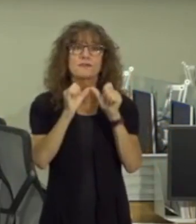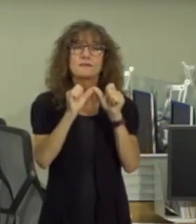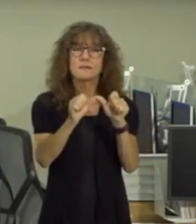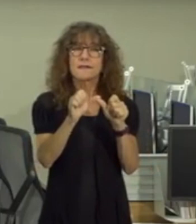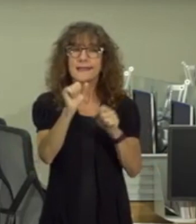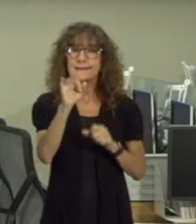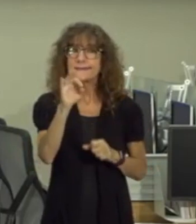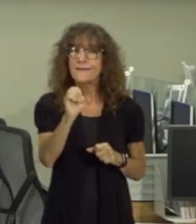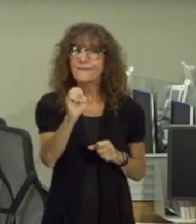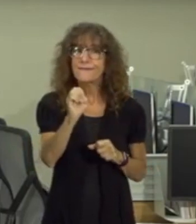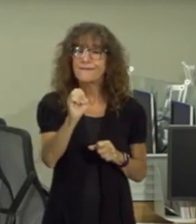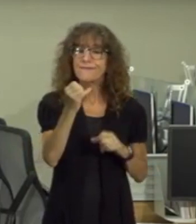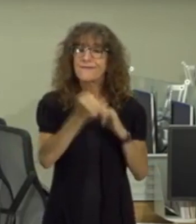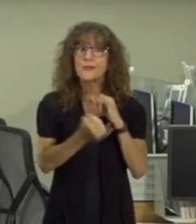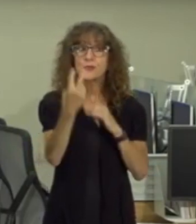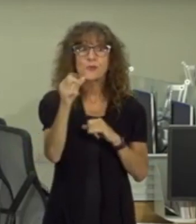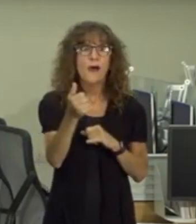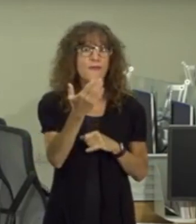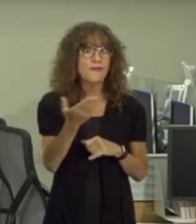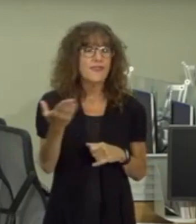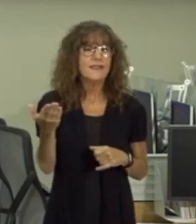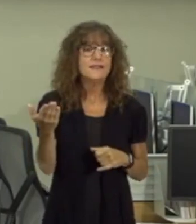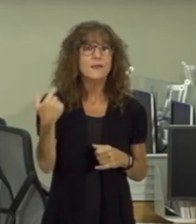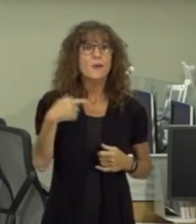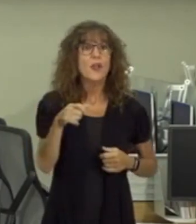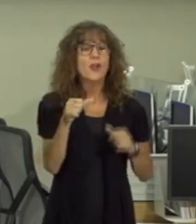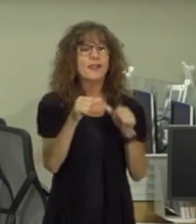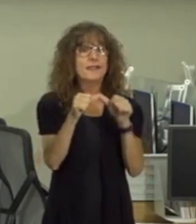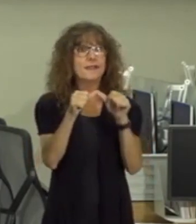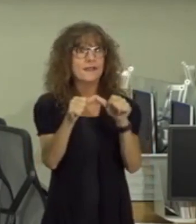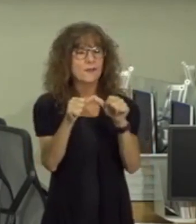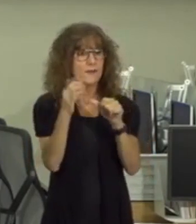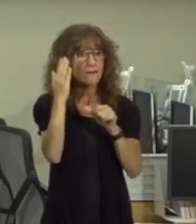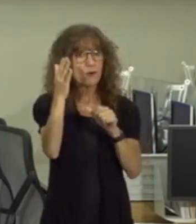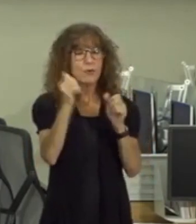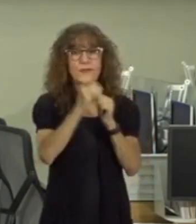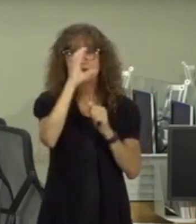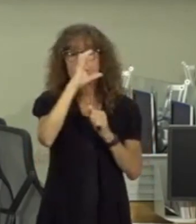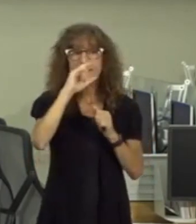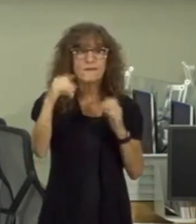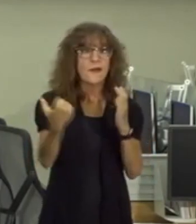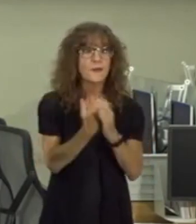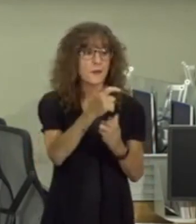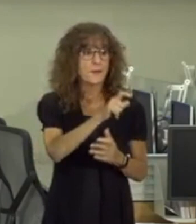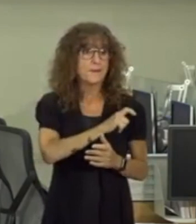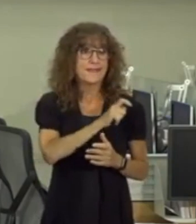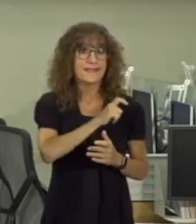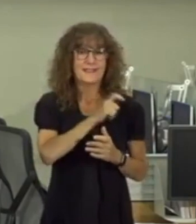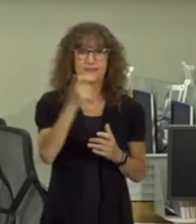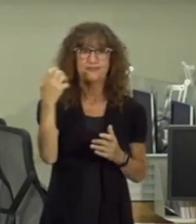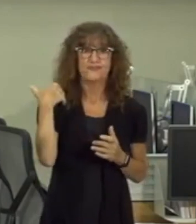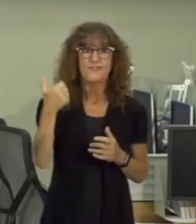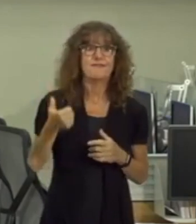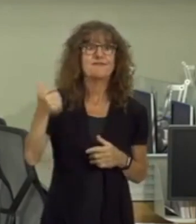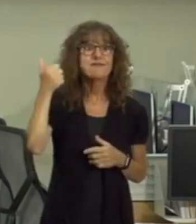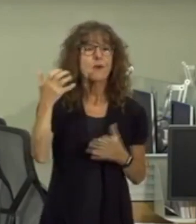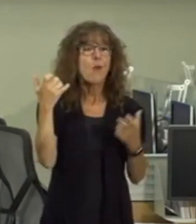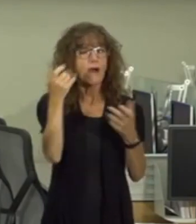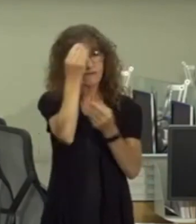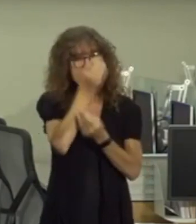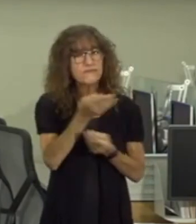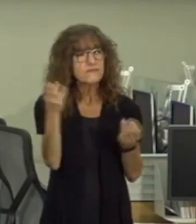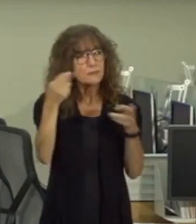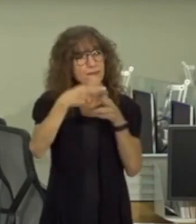finally i want to go to two other items we are continuing forward with our search for our new police chief i just want to give you some brief